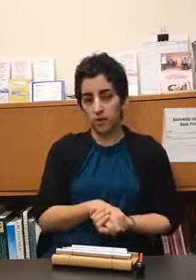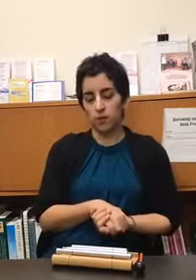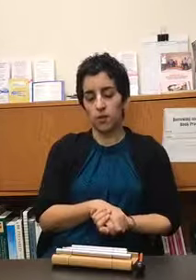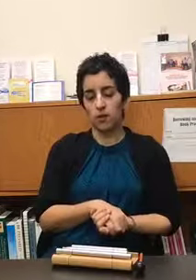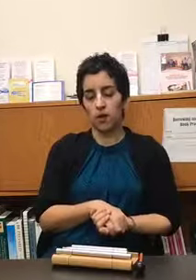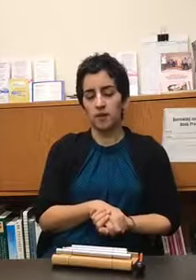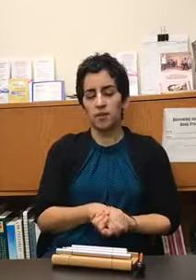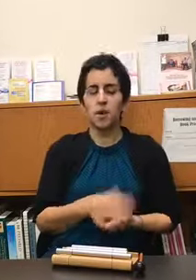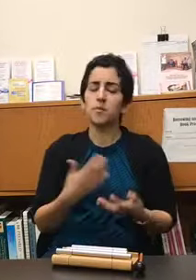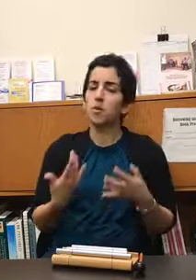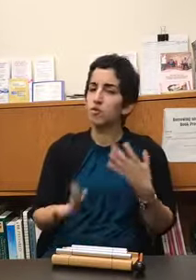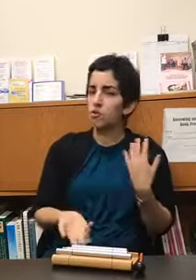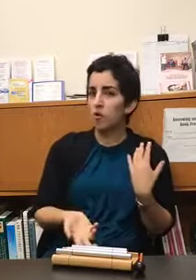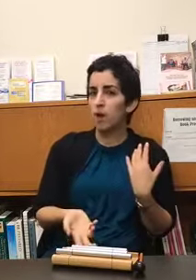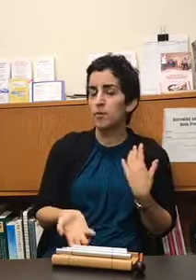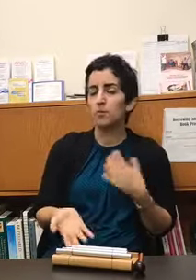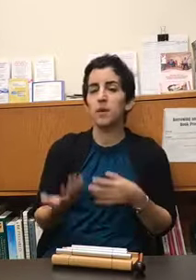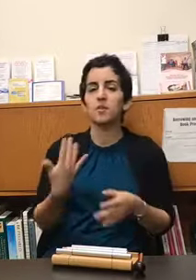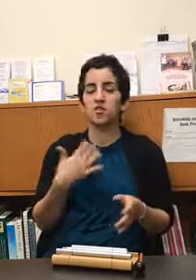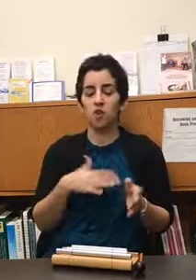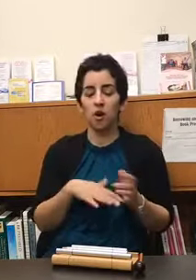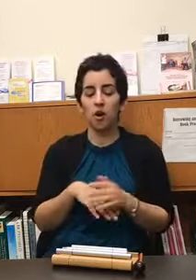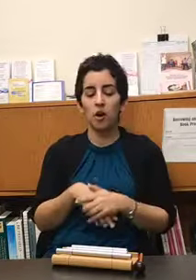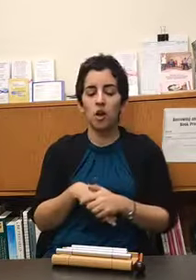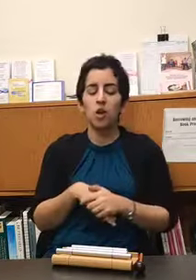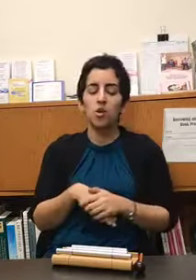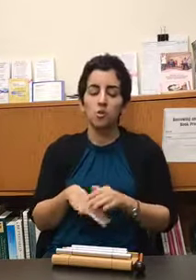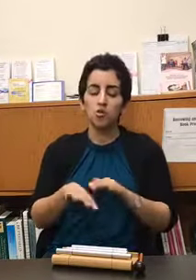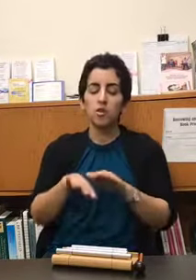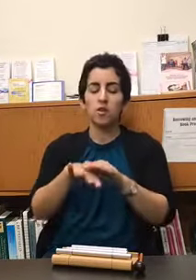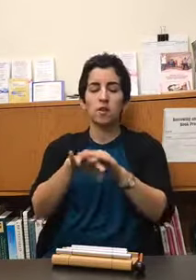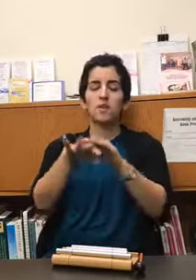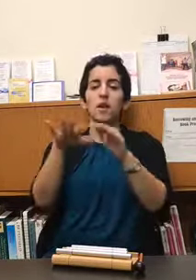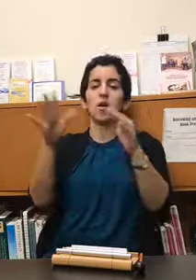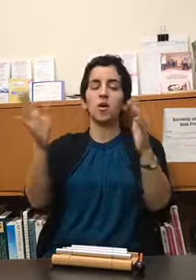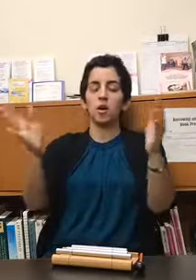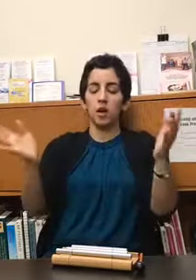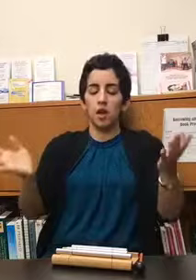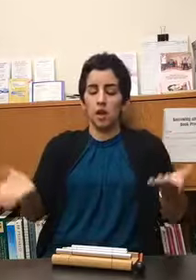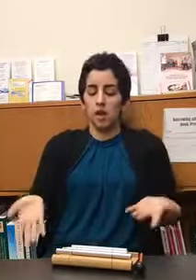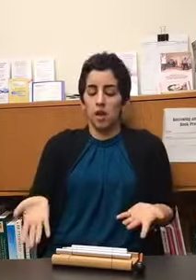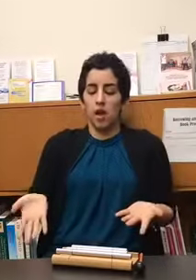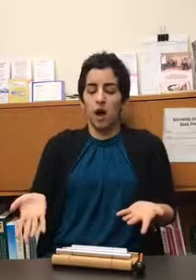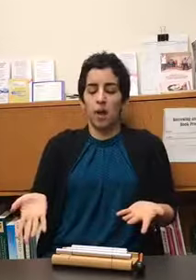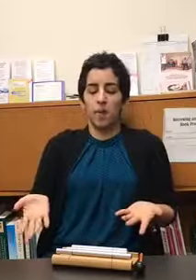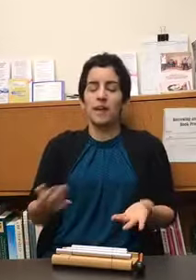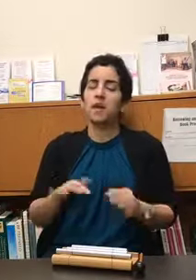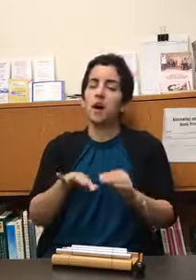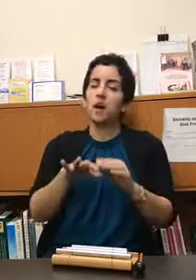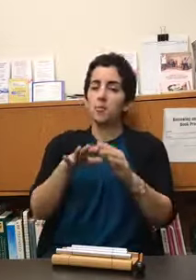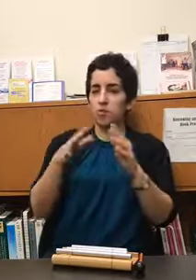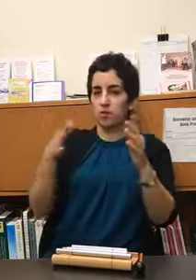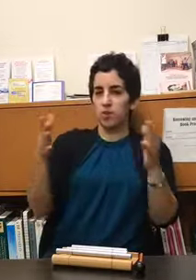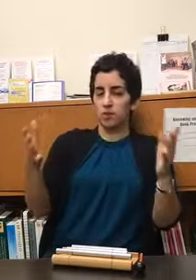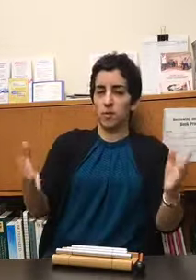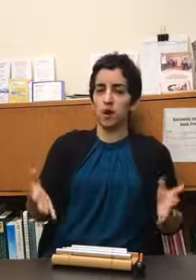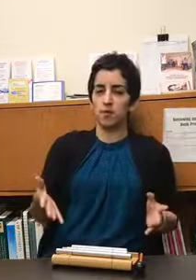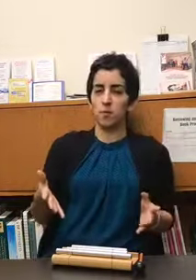with clients sometimes an ocean drum sometimes a guitar usually things that are as unobtrusive as possible